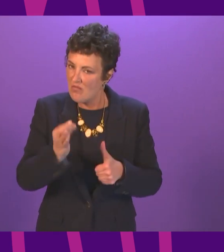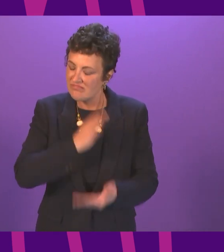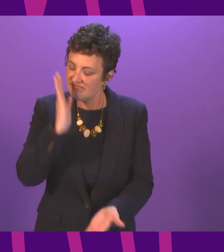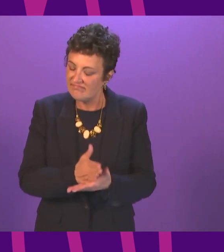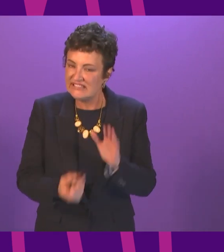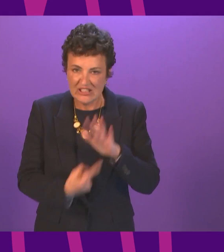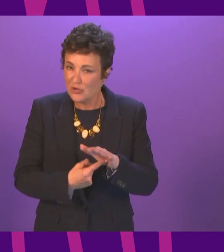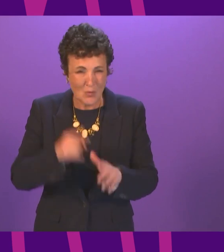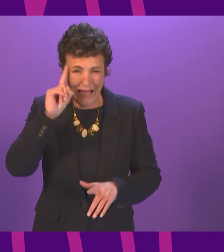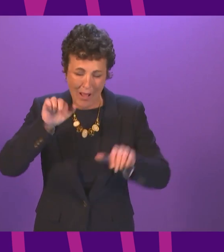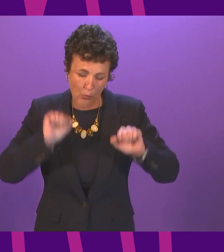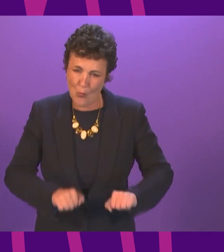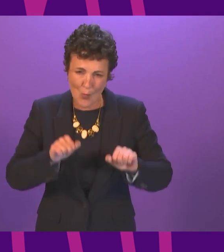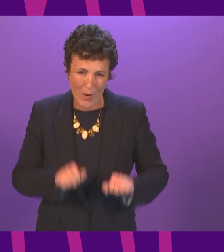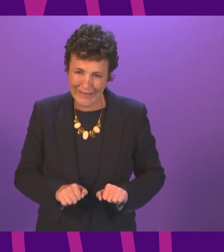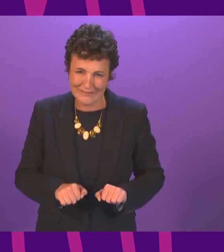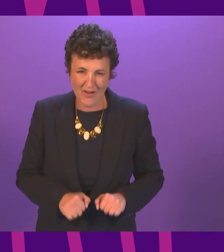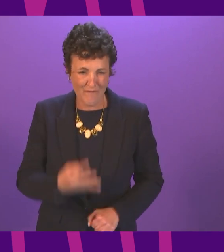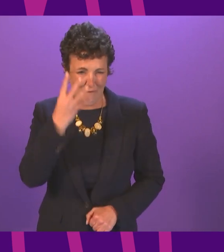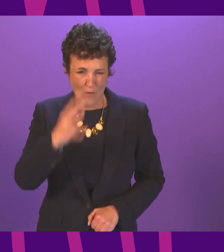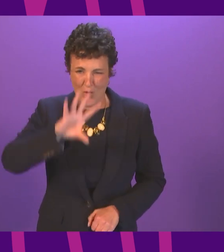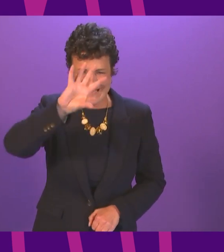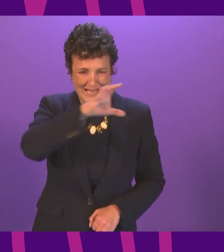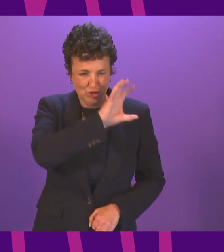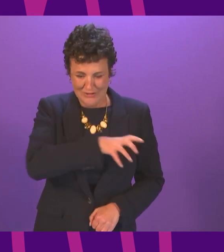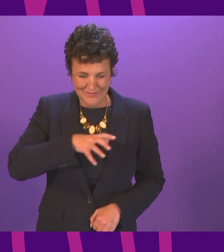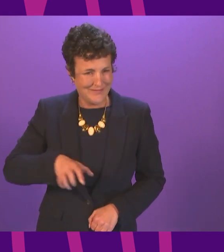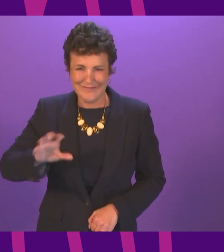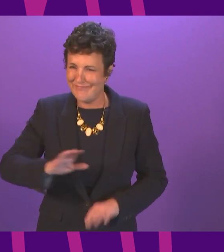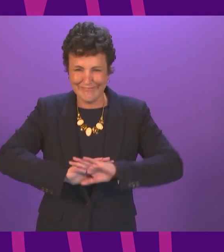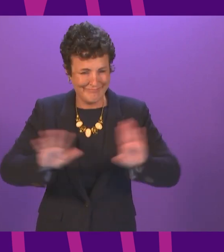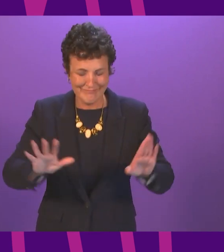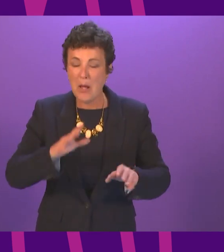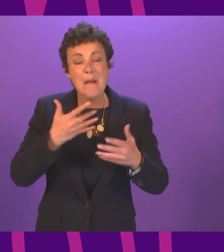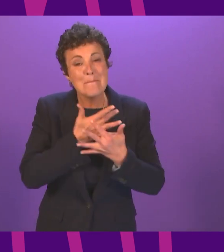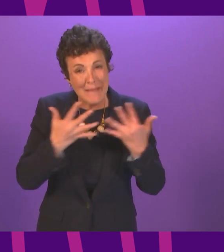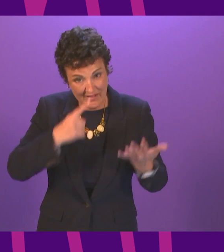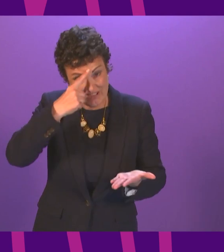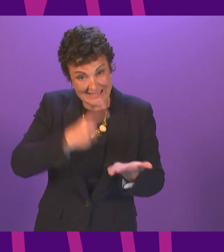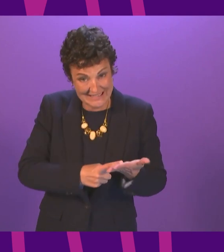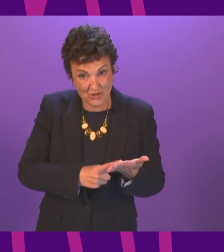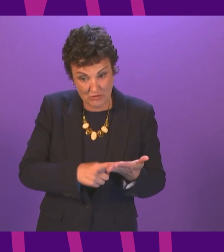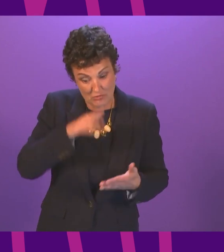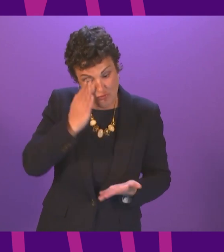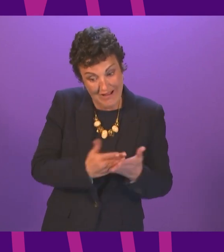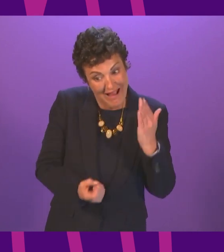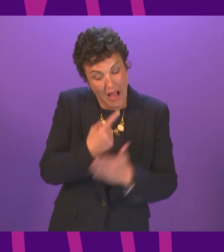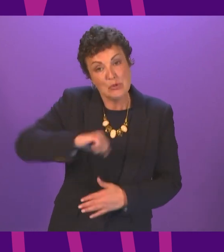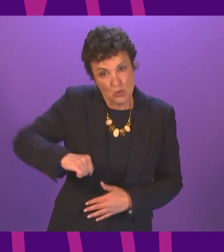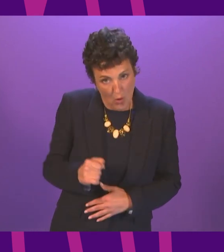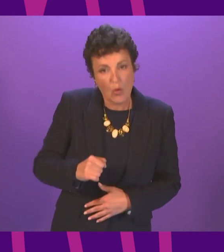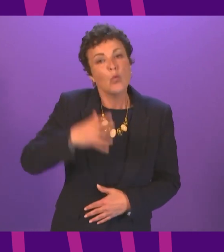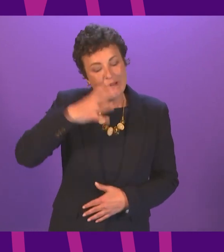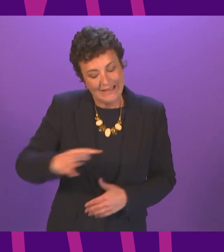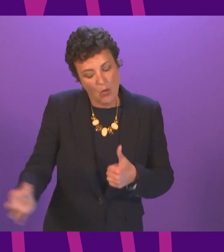I don't think we can wait for a four nations inquiry many of these decisions were taken exclusively in Scotland we